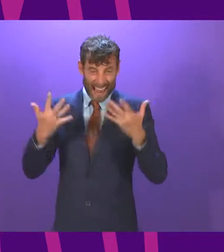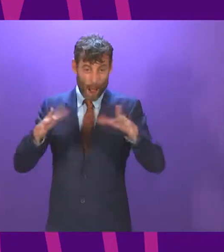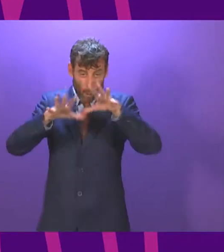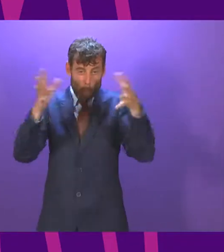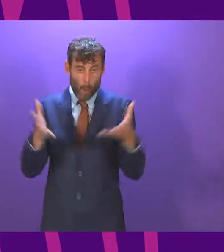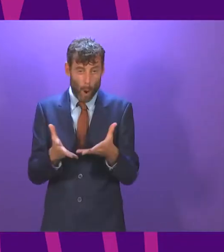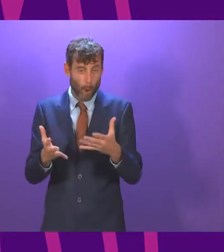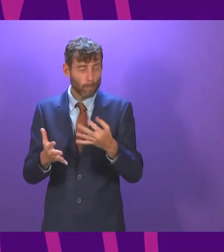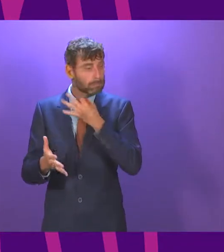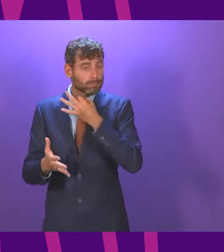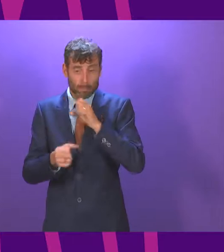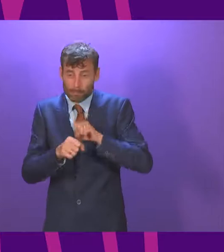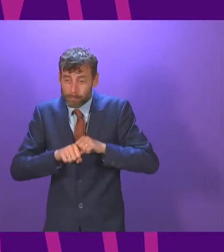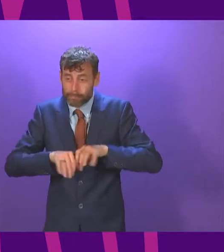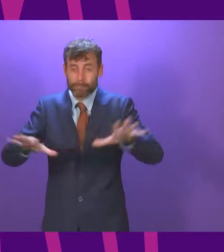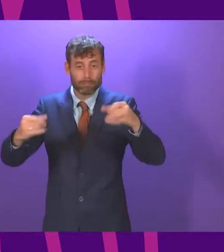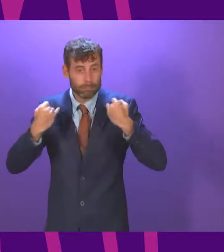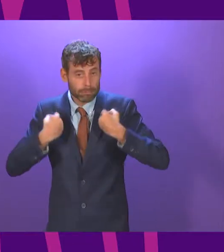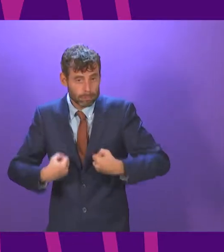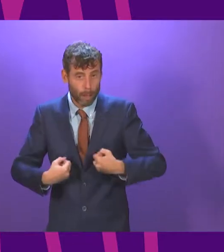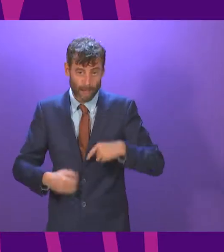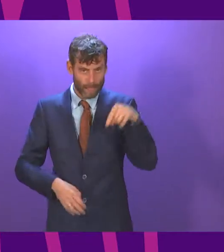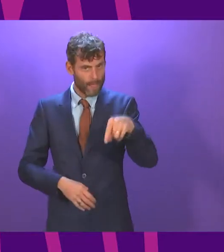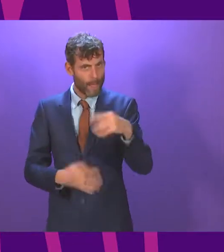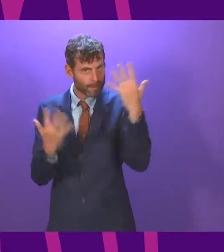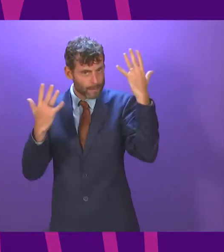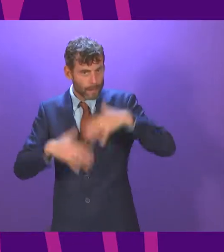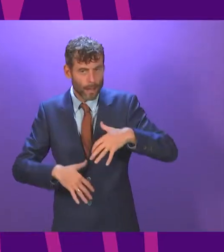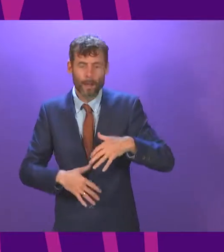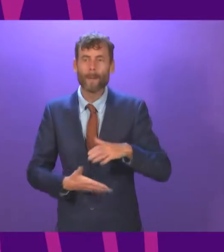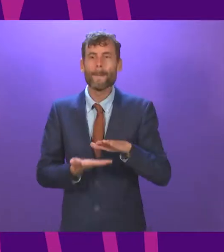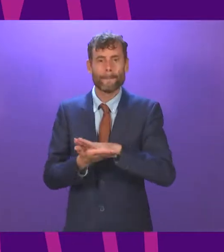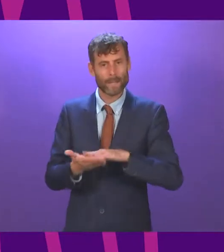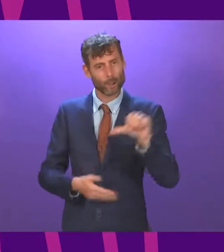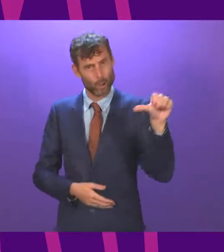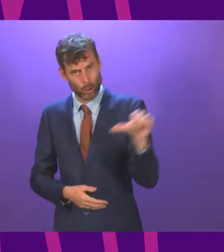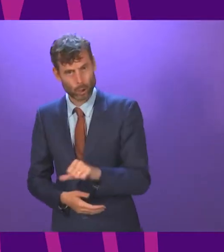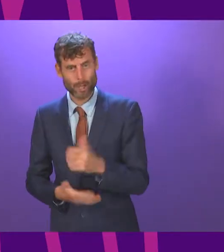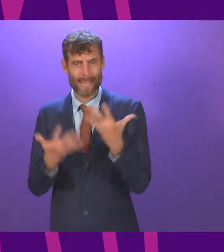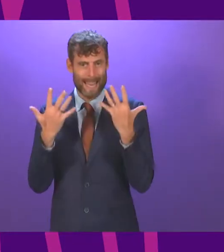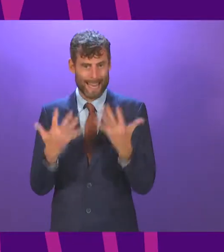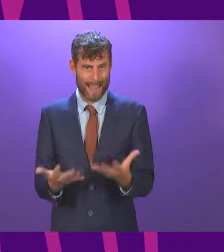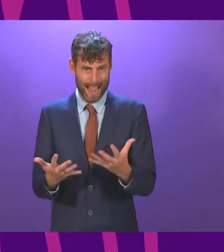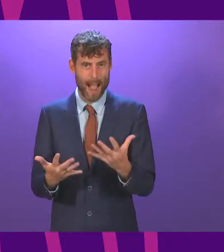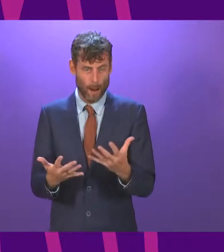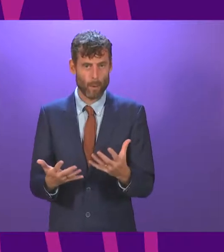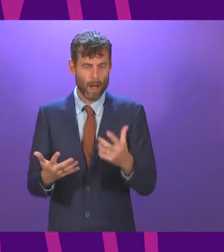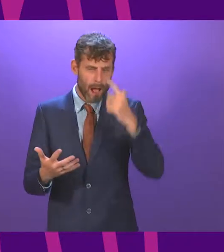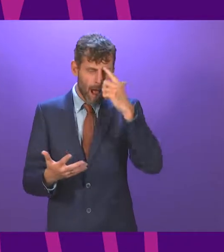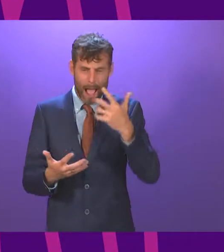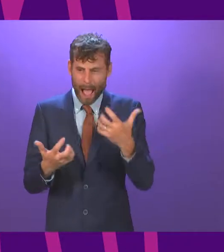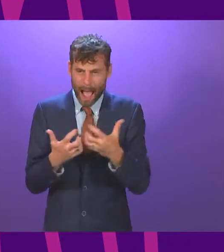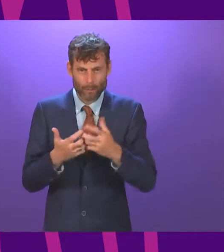seemed dangerous enough already, surely the prospect of putting people into government who want to shrink our economy, destroy